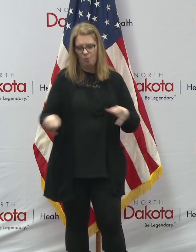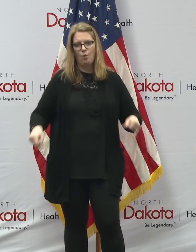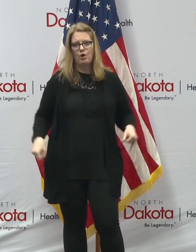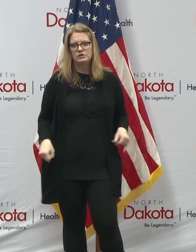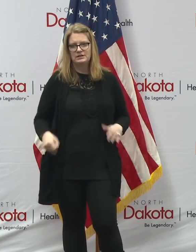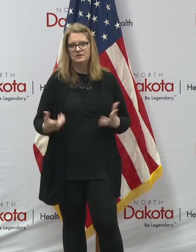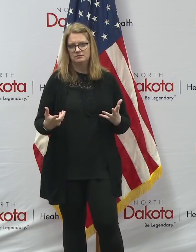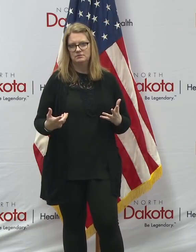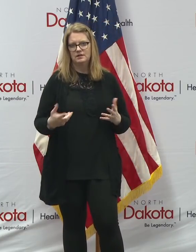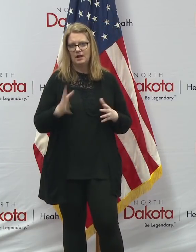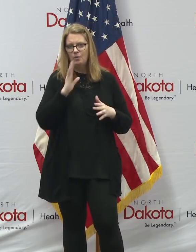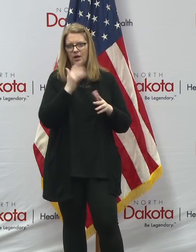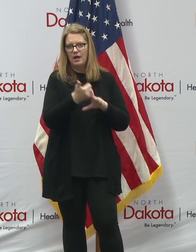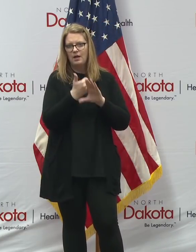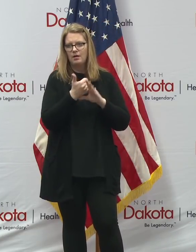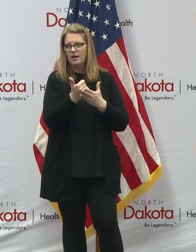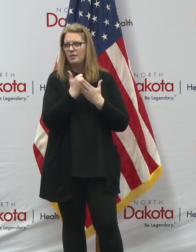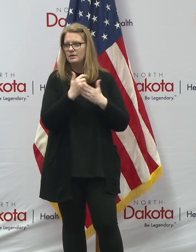us slow the spread.